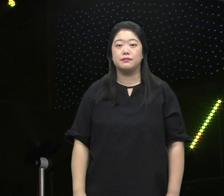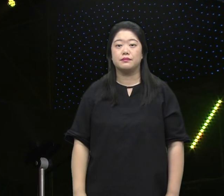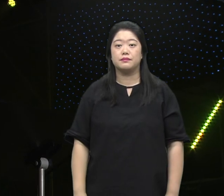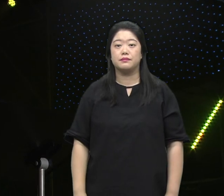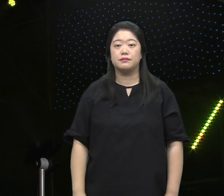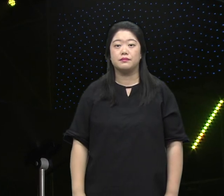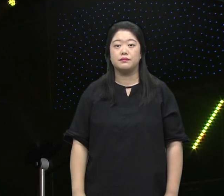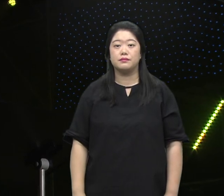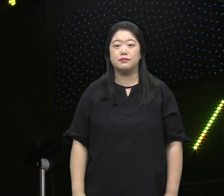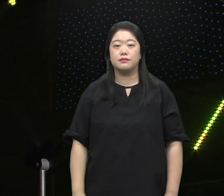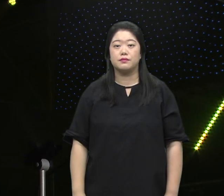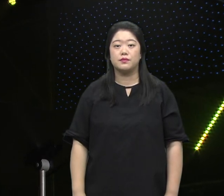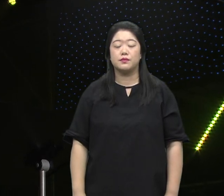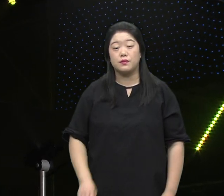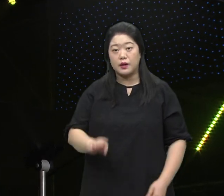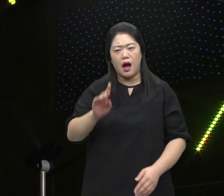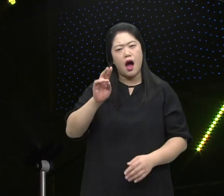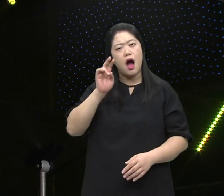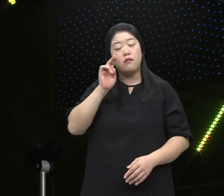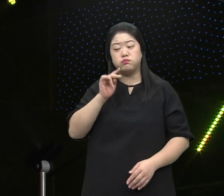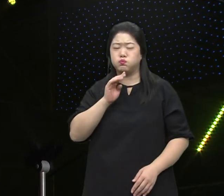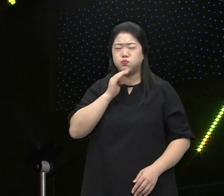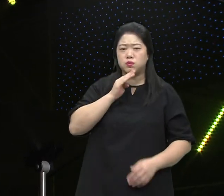go to the hospital, go